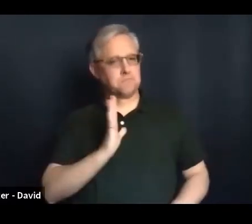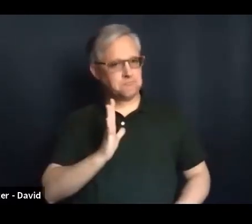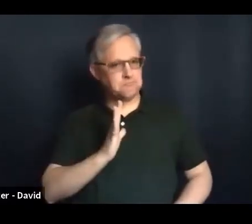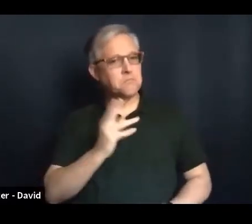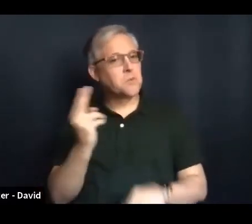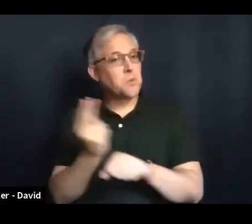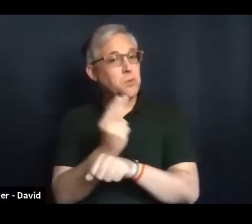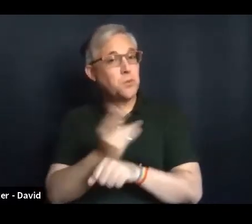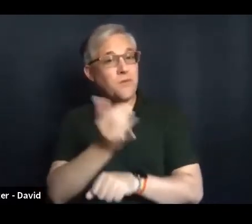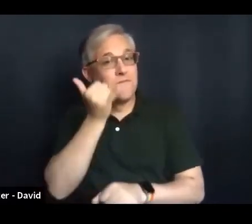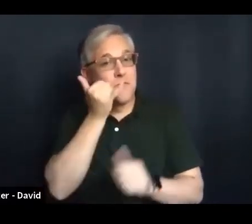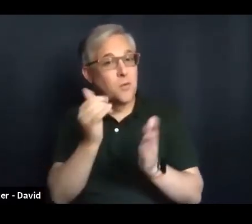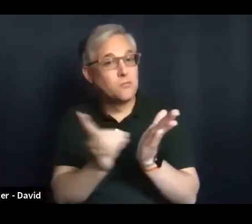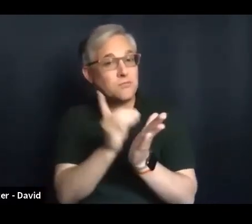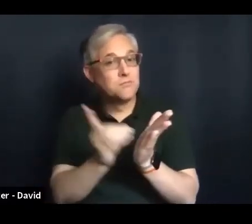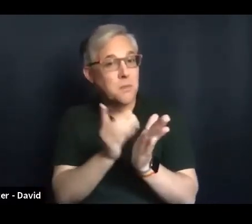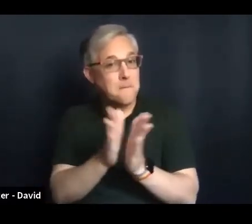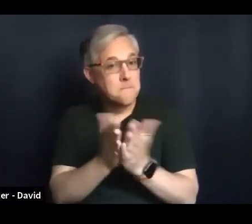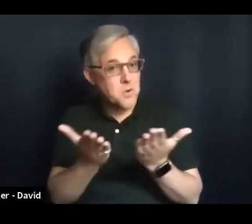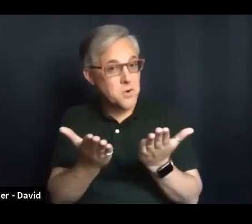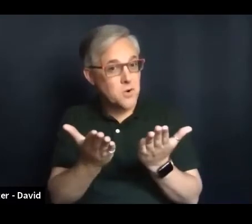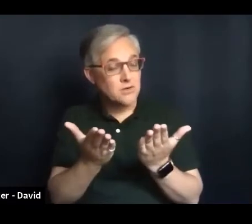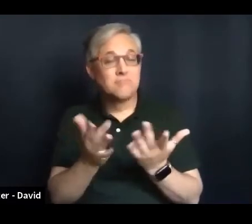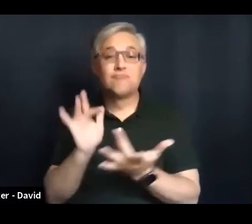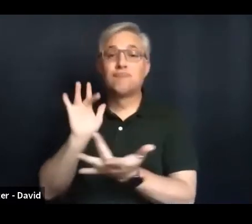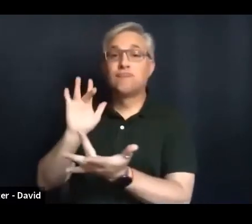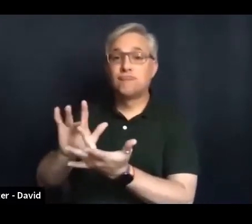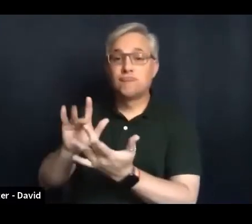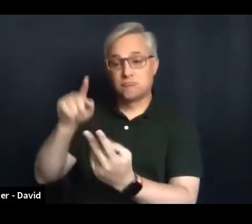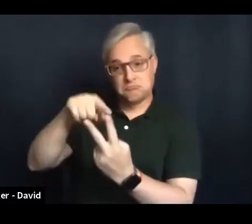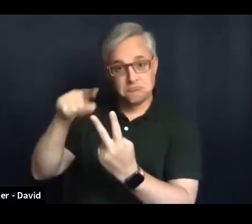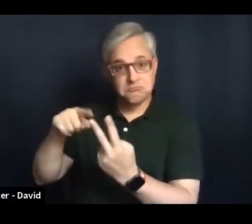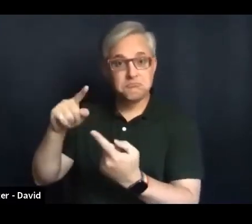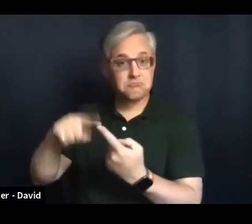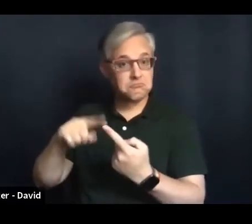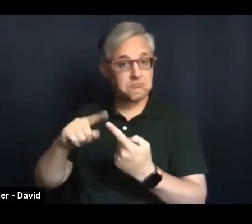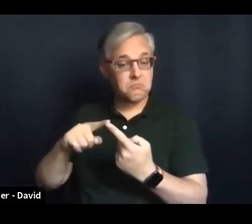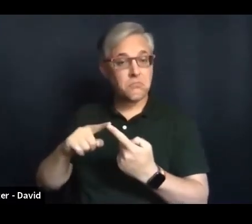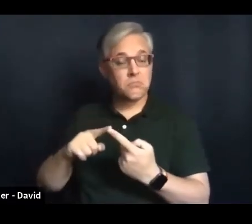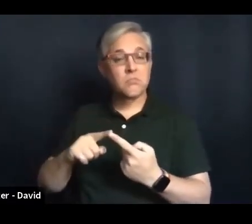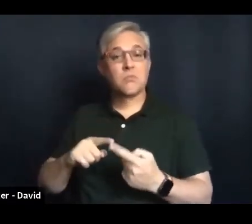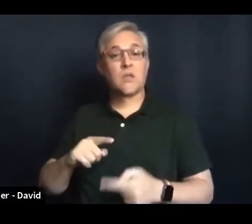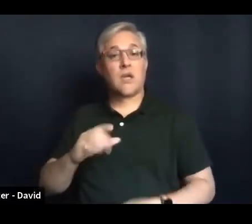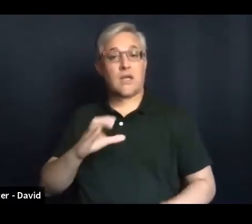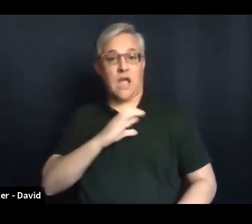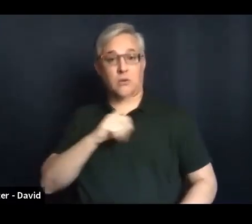or people in finance committee, because we've been using Zoom for those meetings for a while now.